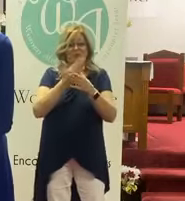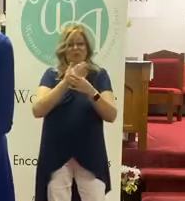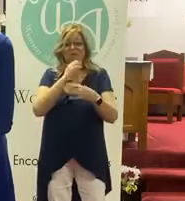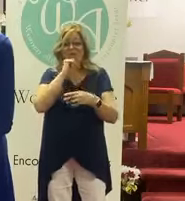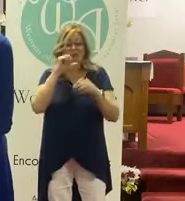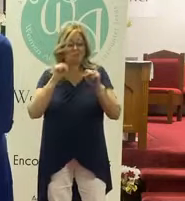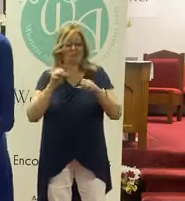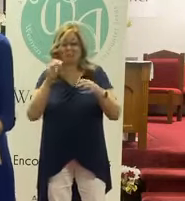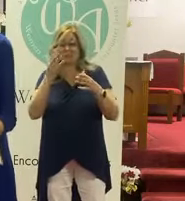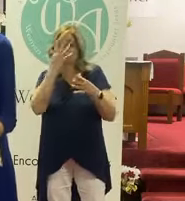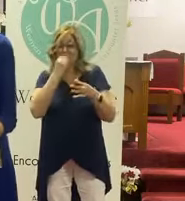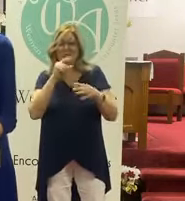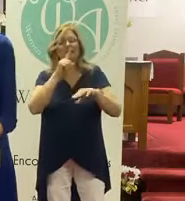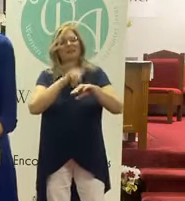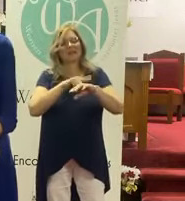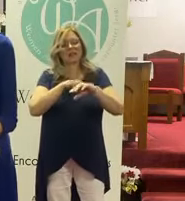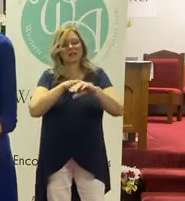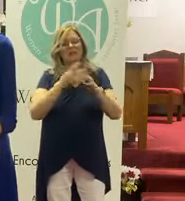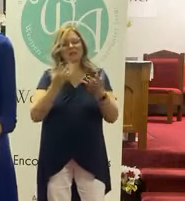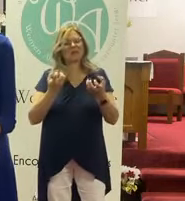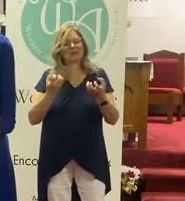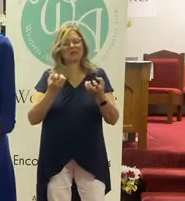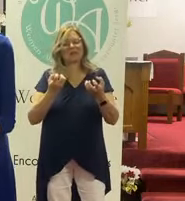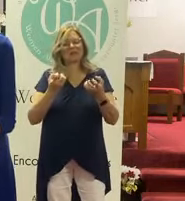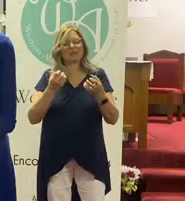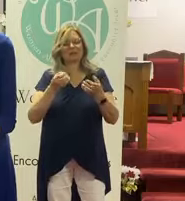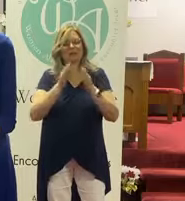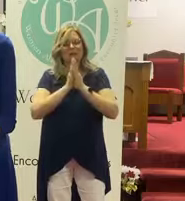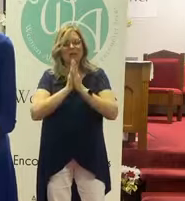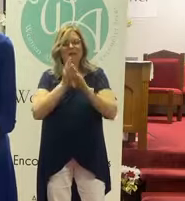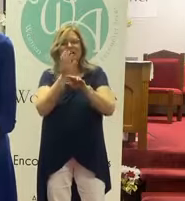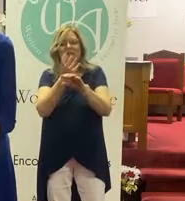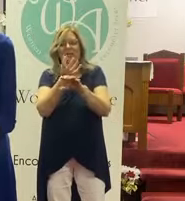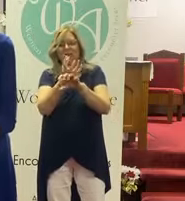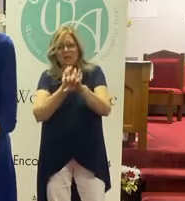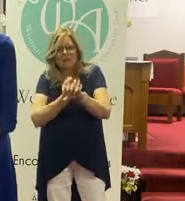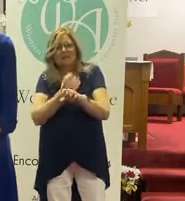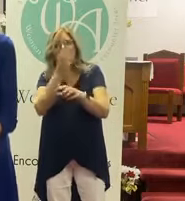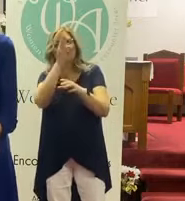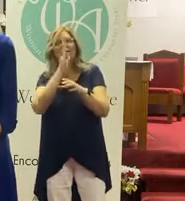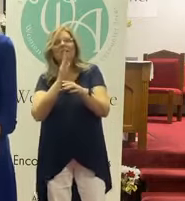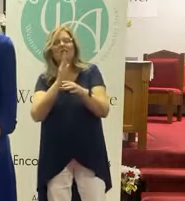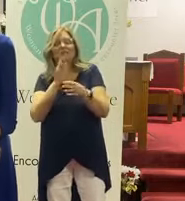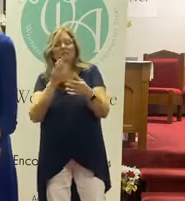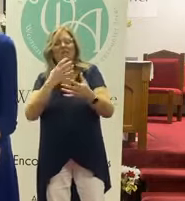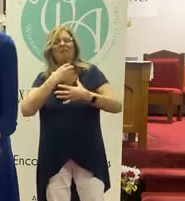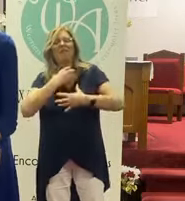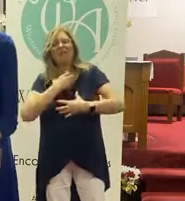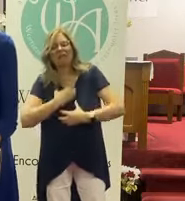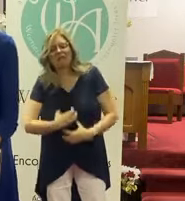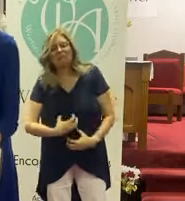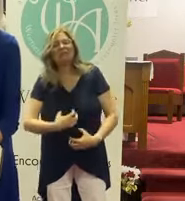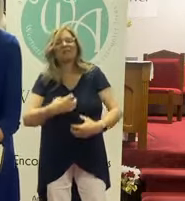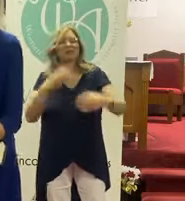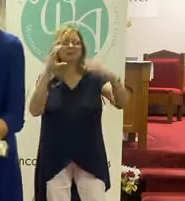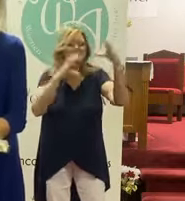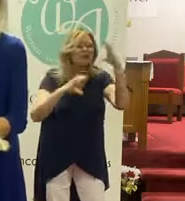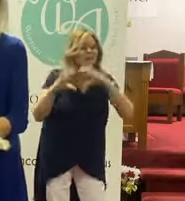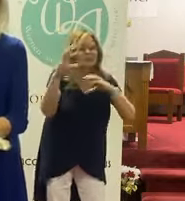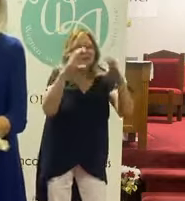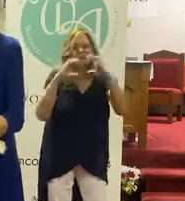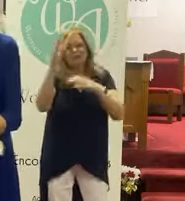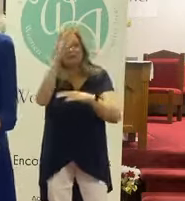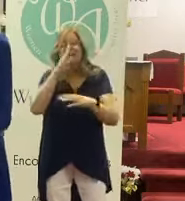able to sleep. Those are the times that we pray in the middle of the night when we get desperate. Those are the times when we're hungry and we're searching. Right?